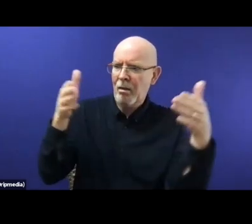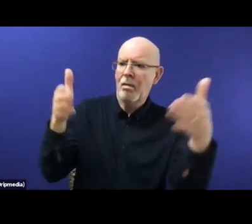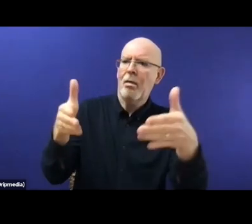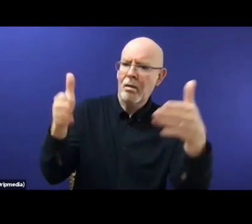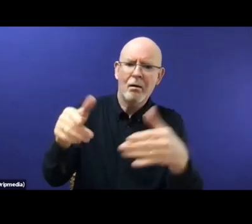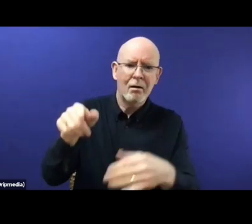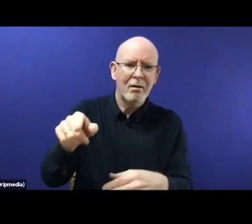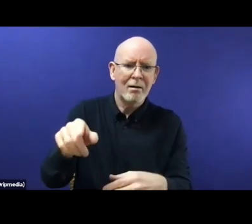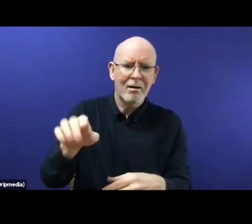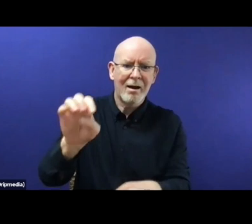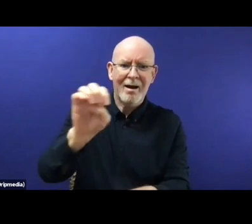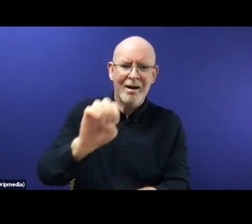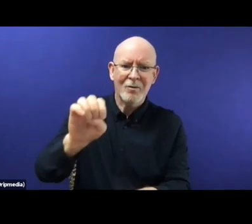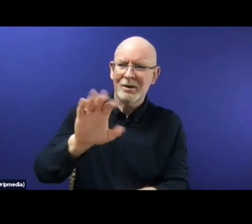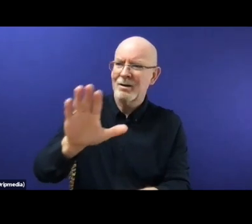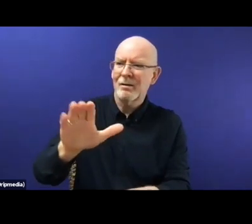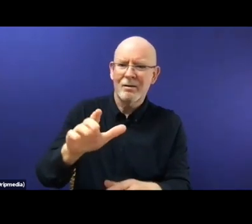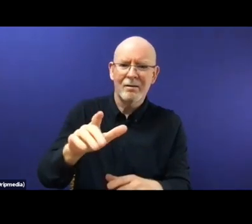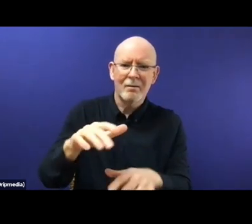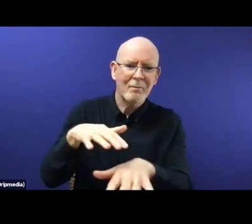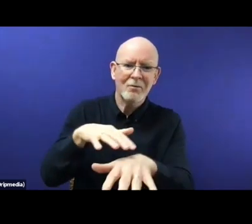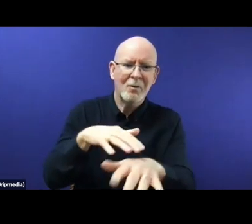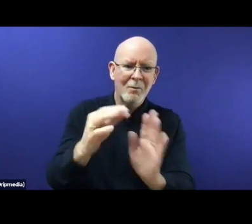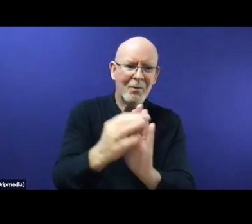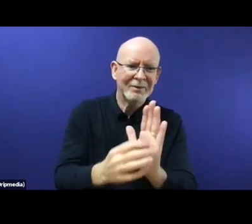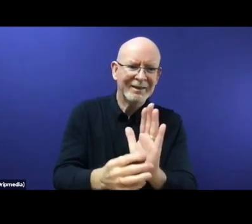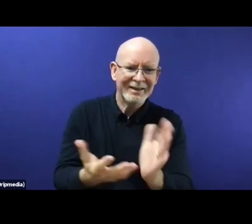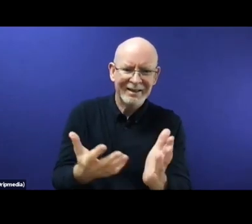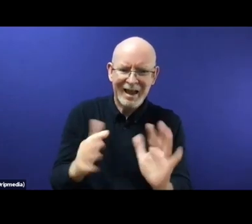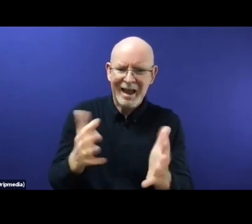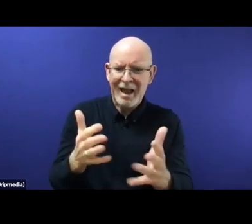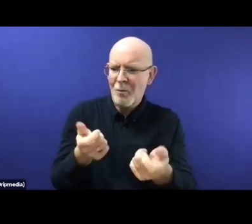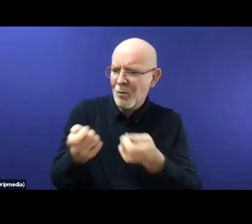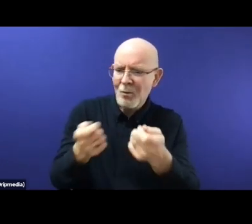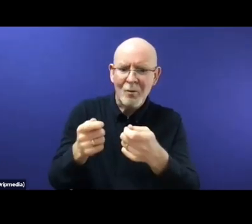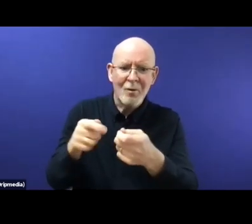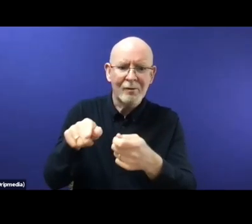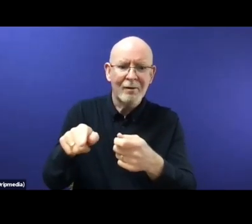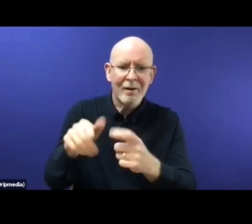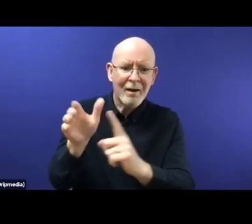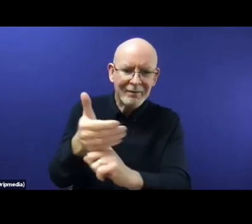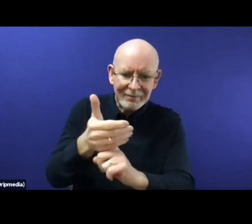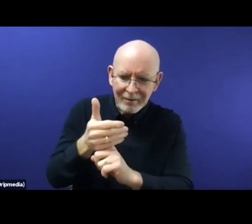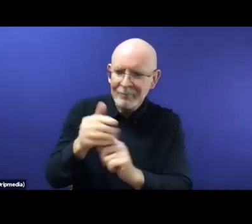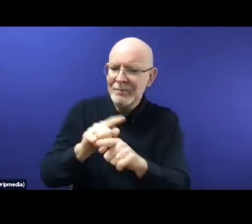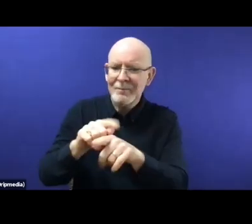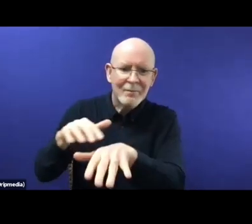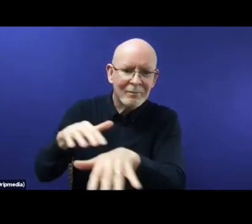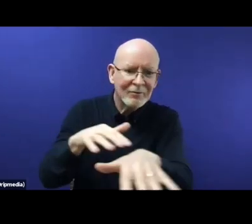statement is also how the statement managed to turn resettlement, which is conventionally a purely